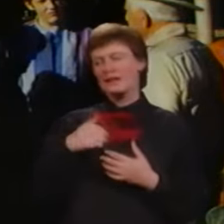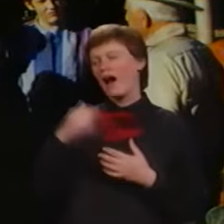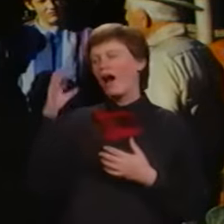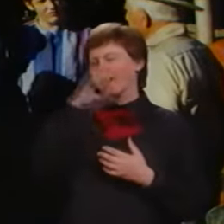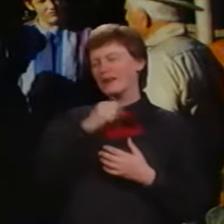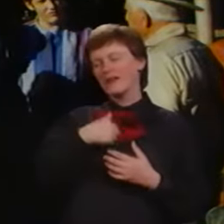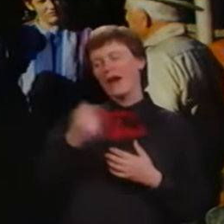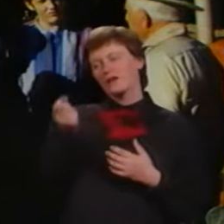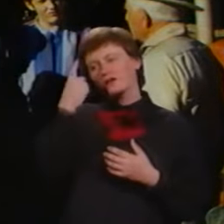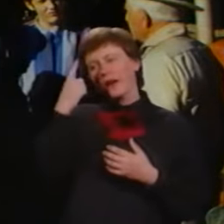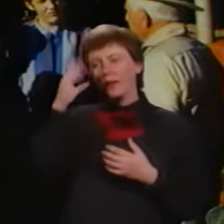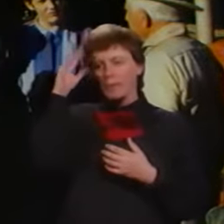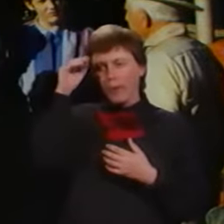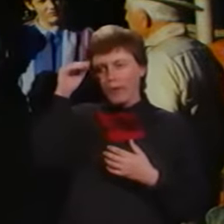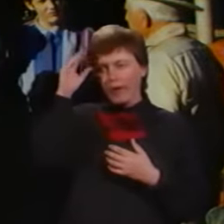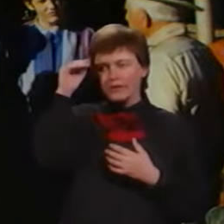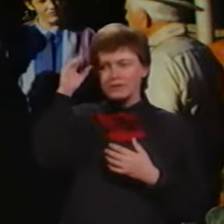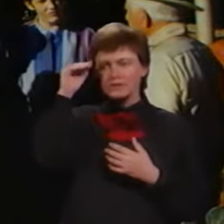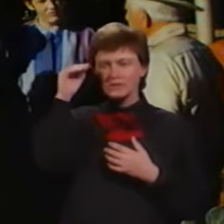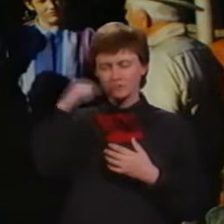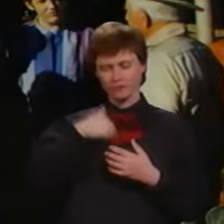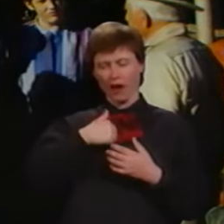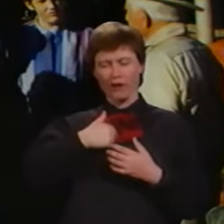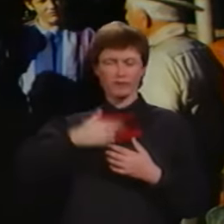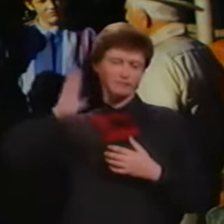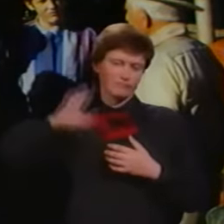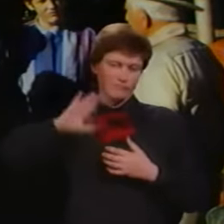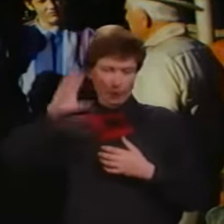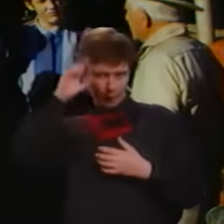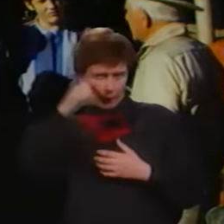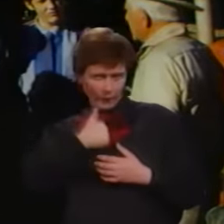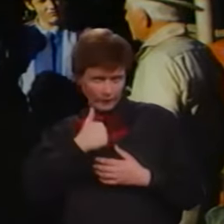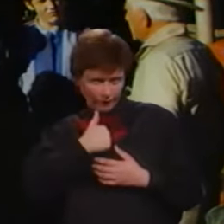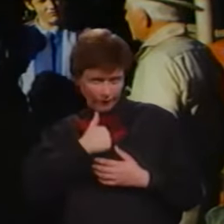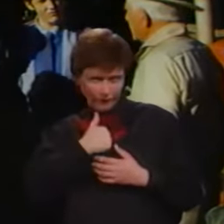understand, boys. Used to be one myself, you know.